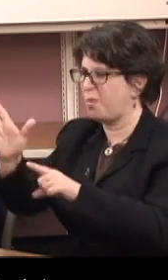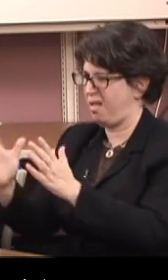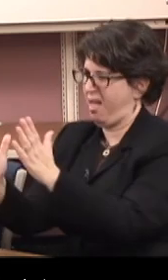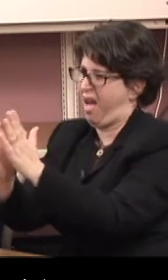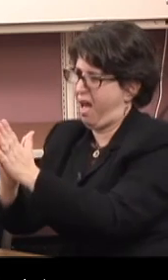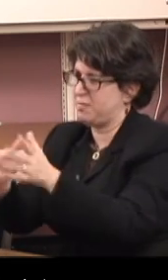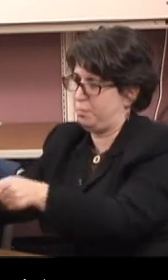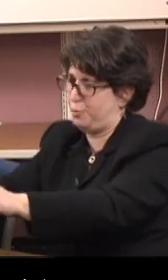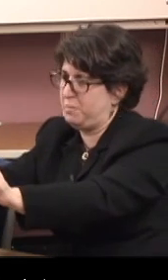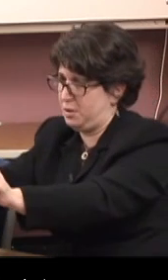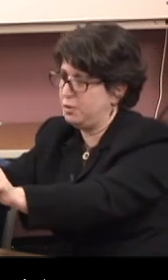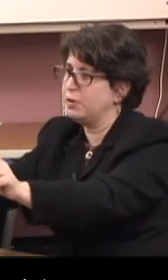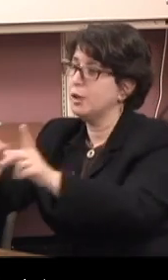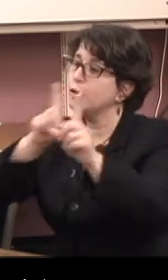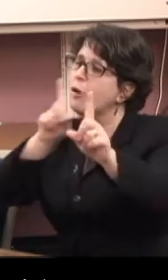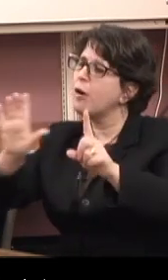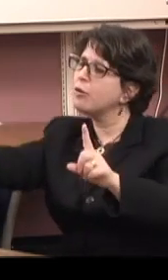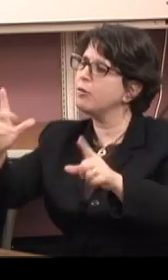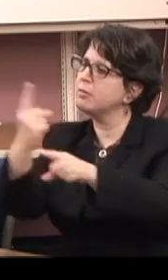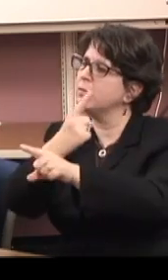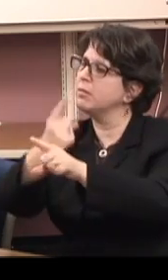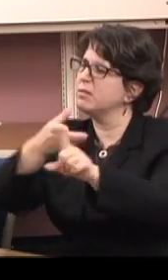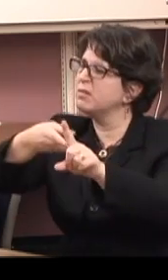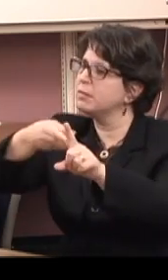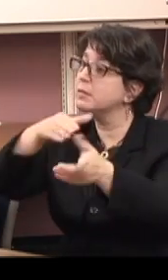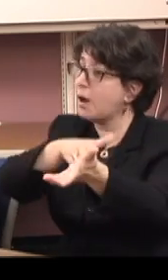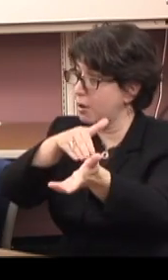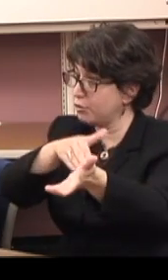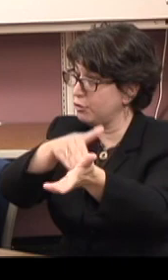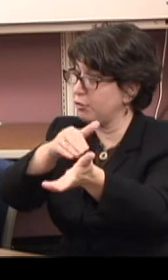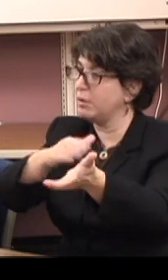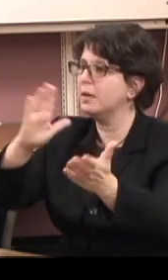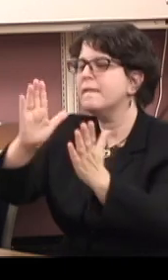Just to let me know if you're healthy.